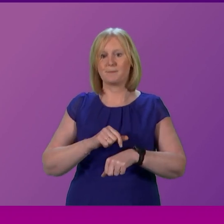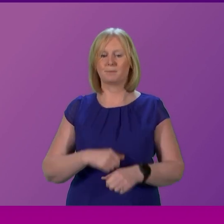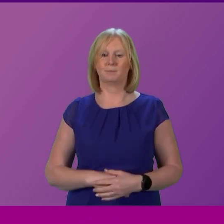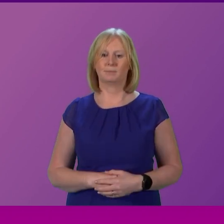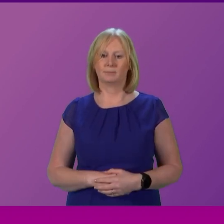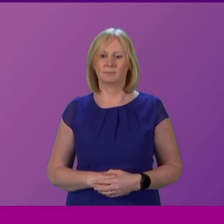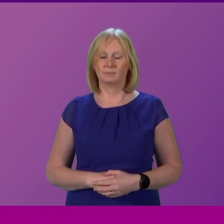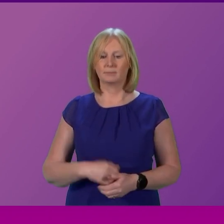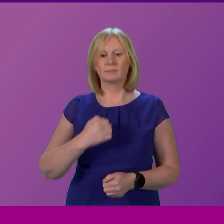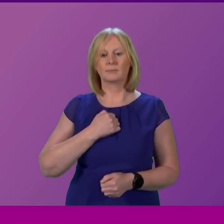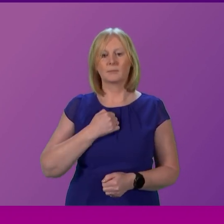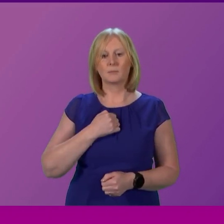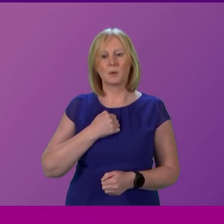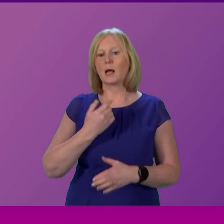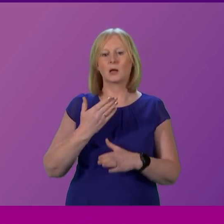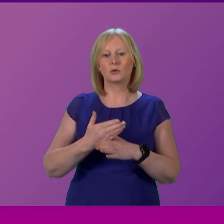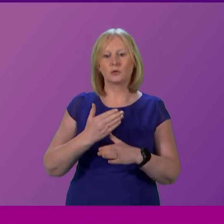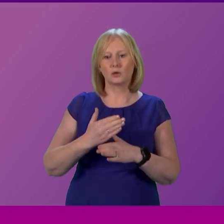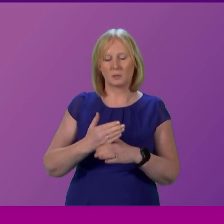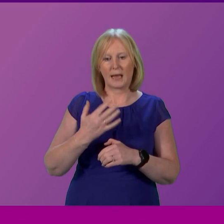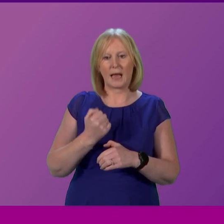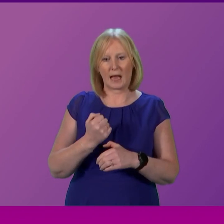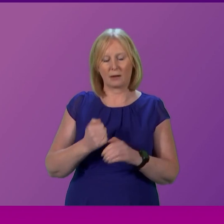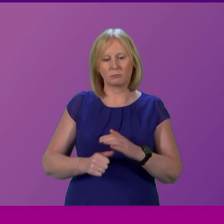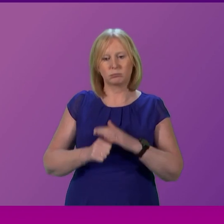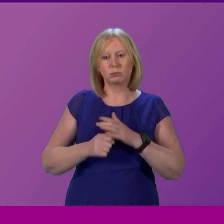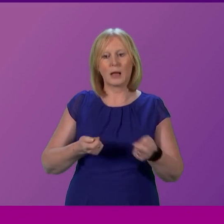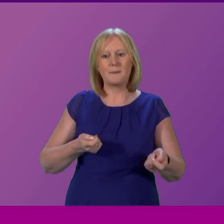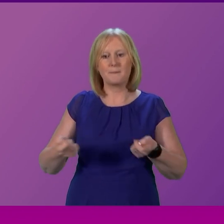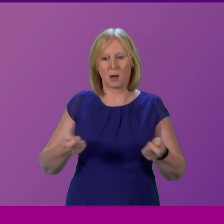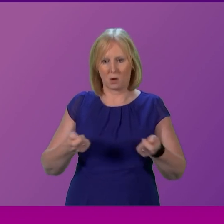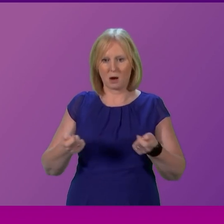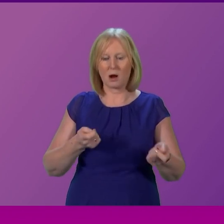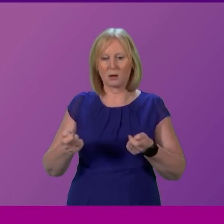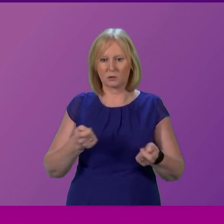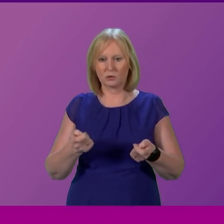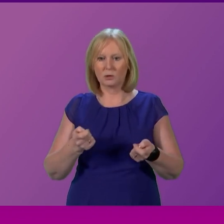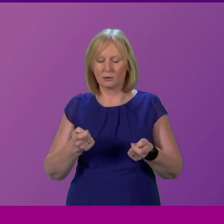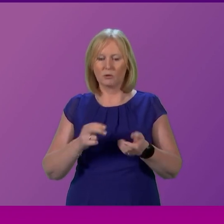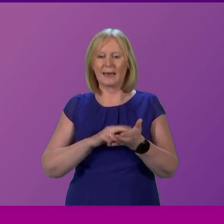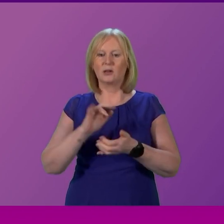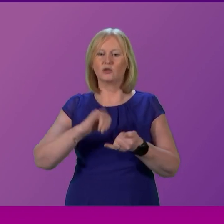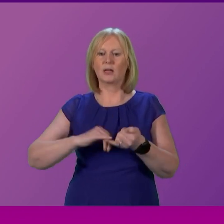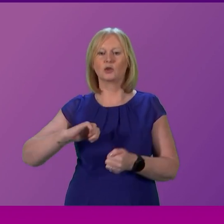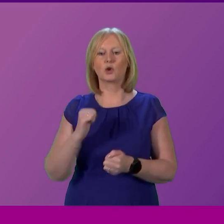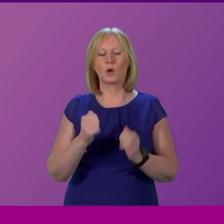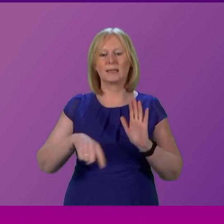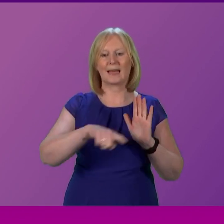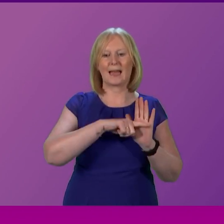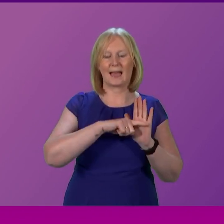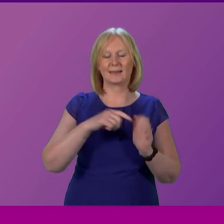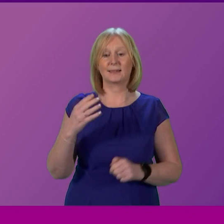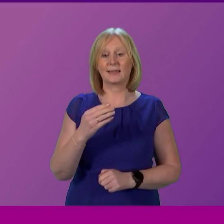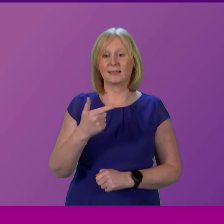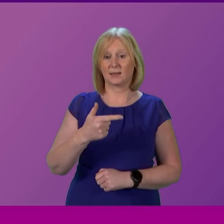In my role as Health Secretary, I do, of course, retain the emergency powers and ability to direct that are set out in the NHS Scotland Act in 1978.